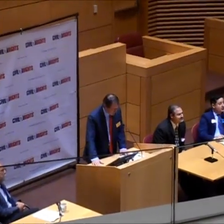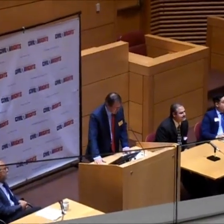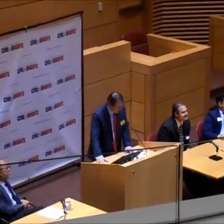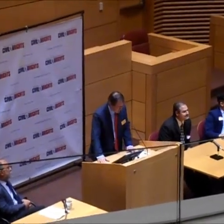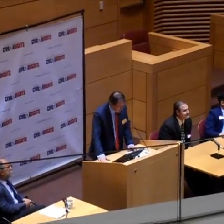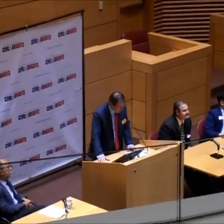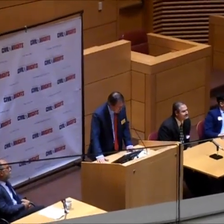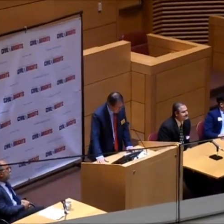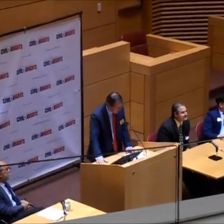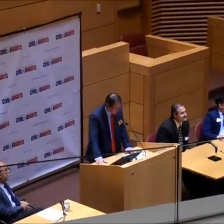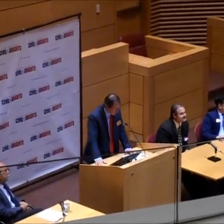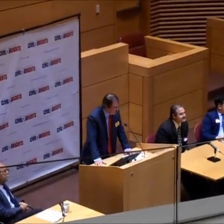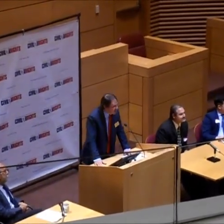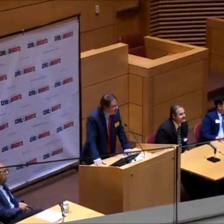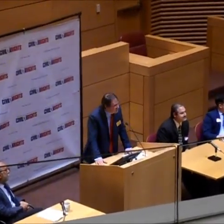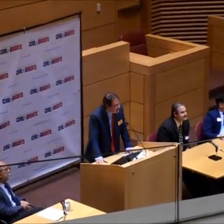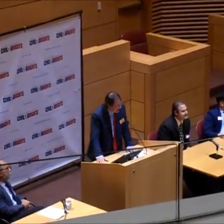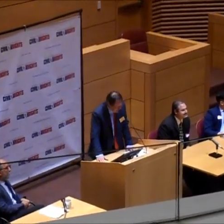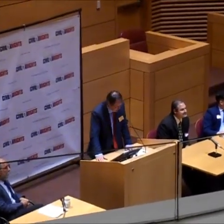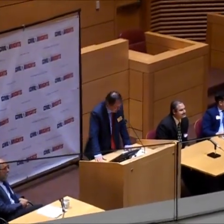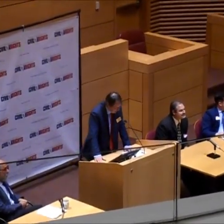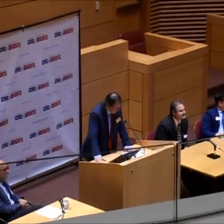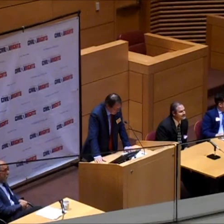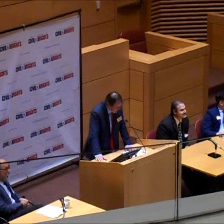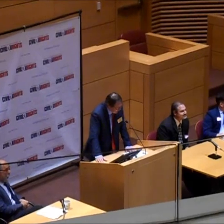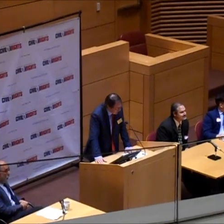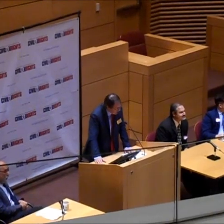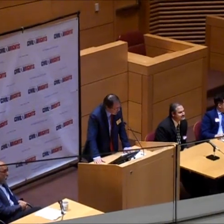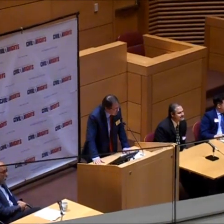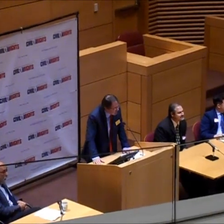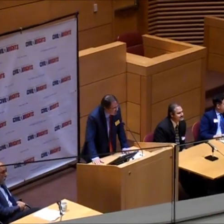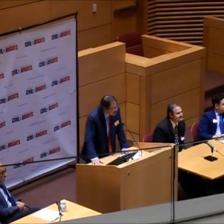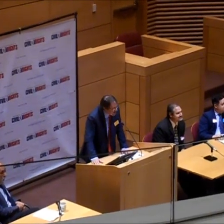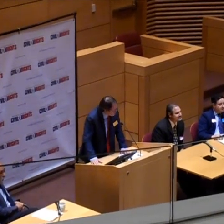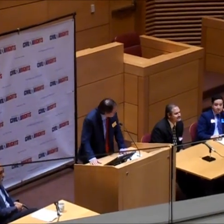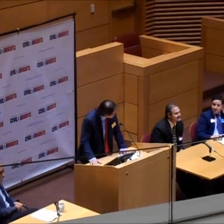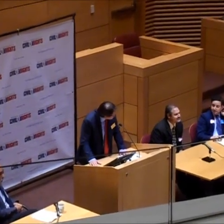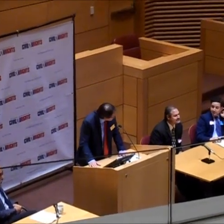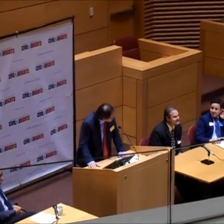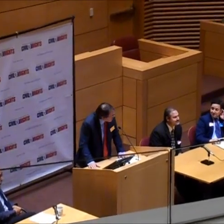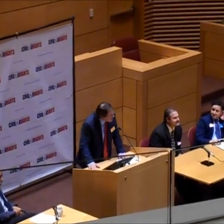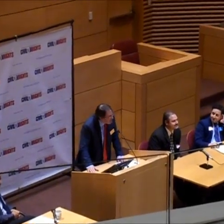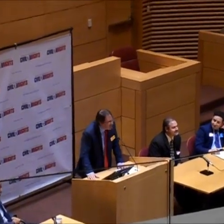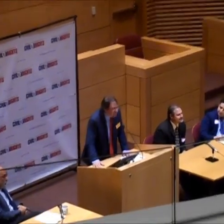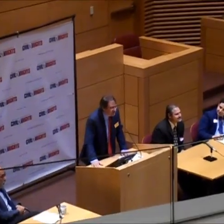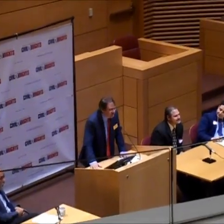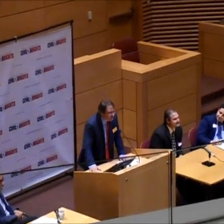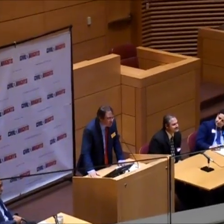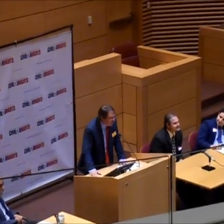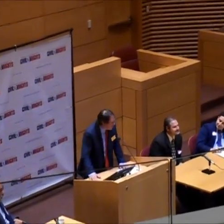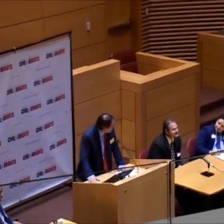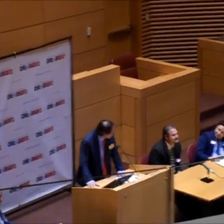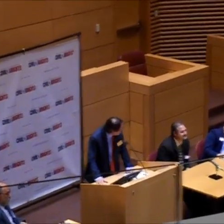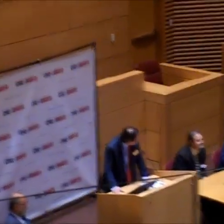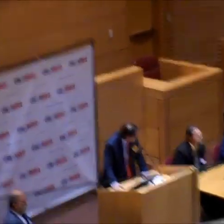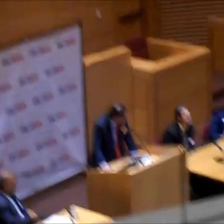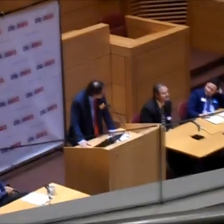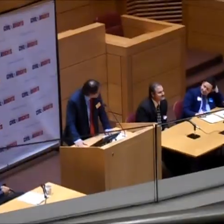American Deaf Association, MDA. And I love when I get into research on people and learn more about organizations and